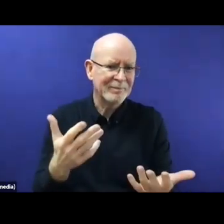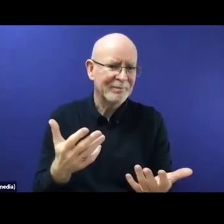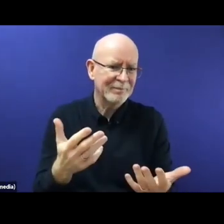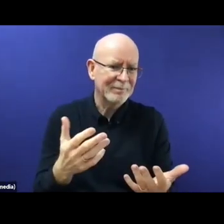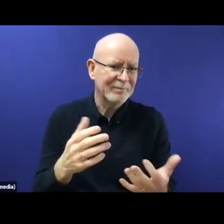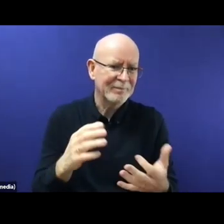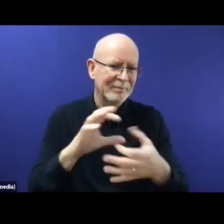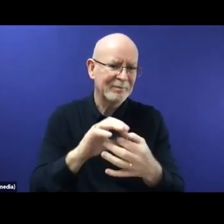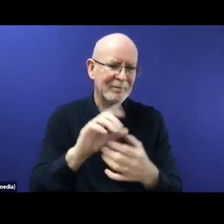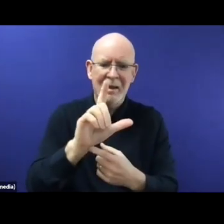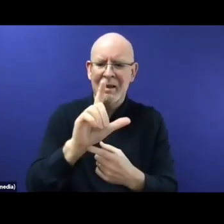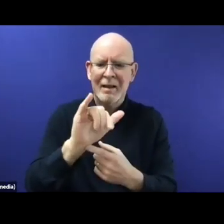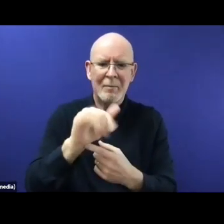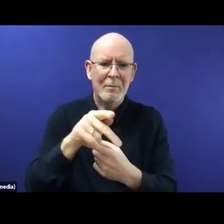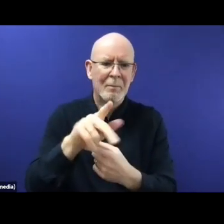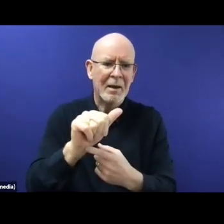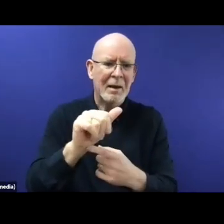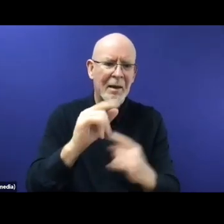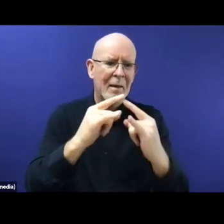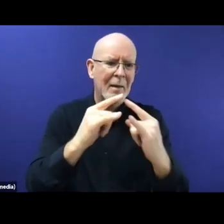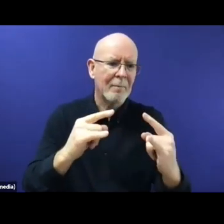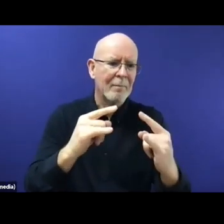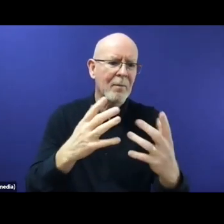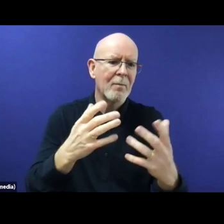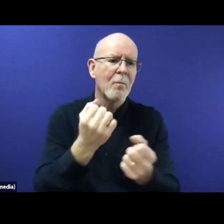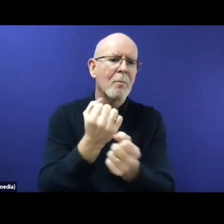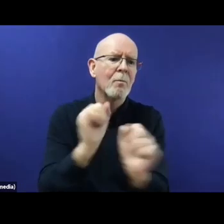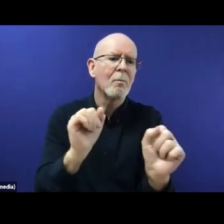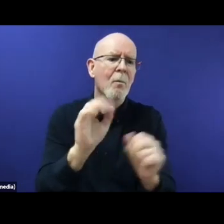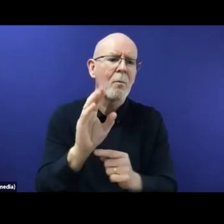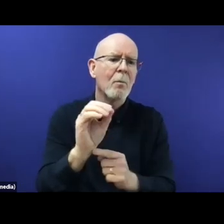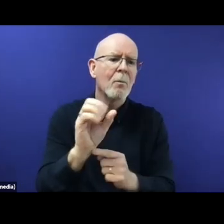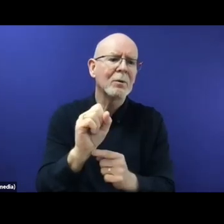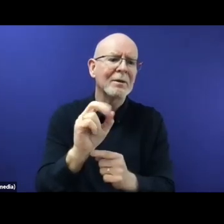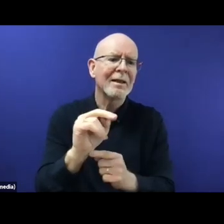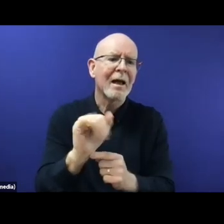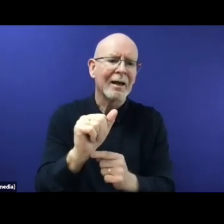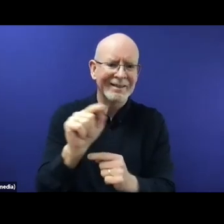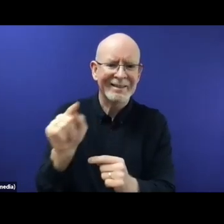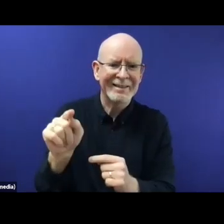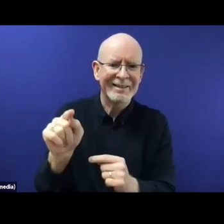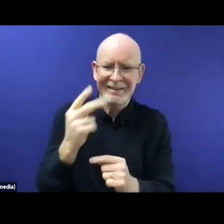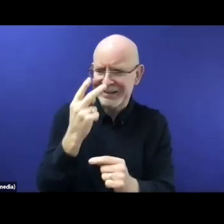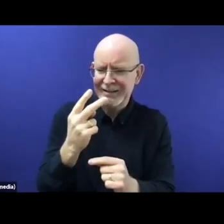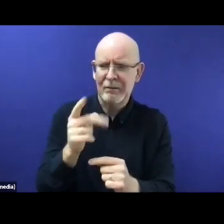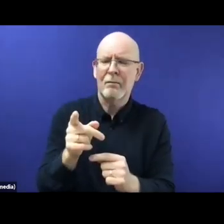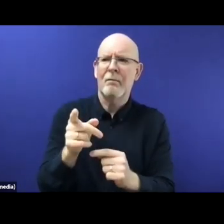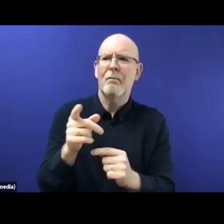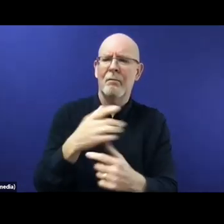crises are in different ways. But because I think it really epitomizes the kinds of scenarios